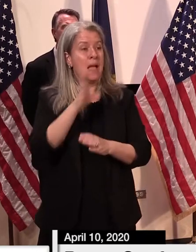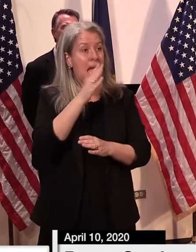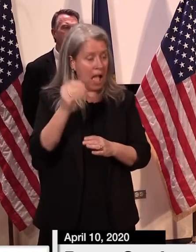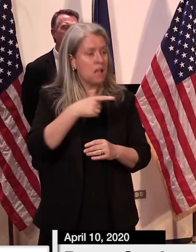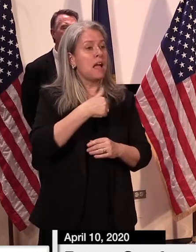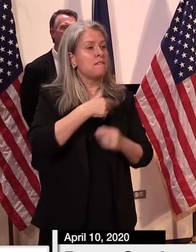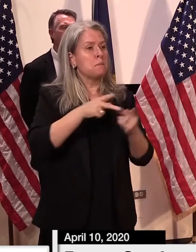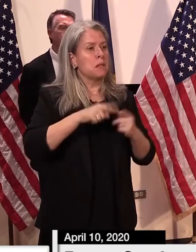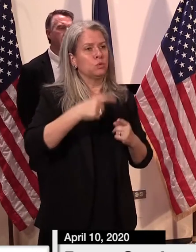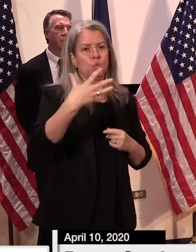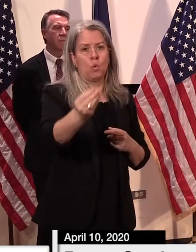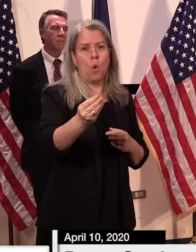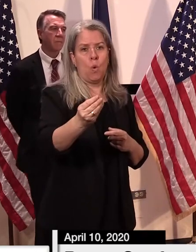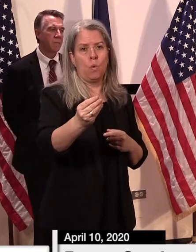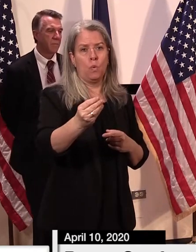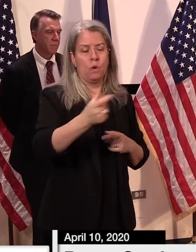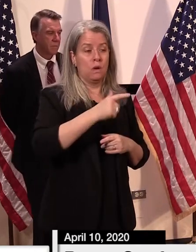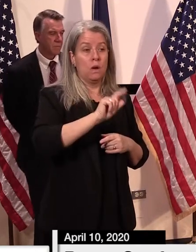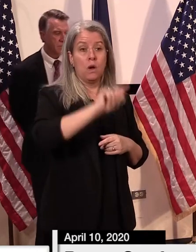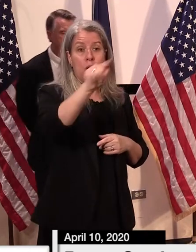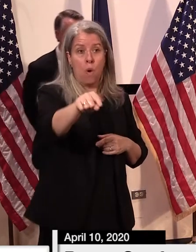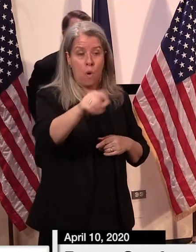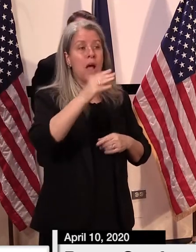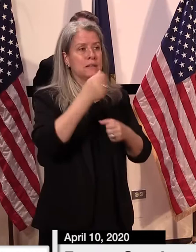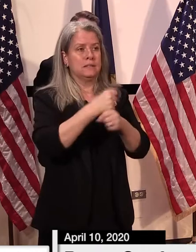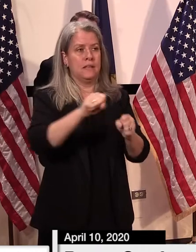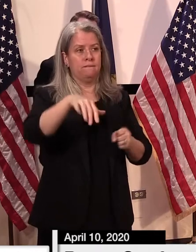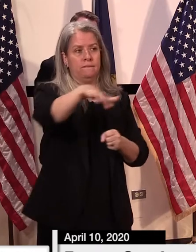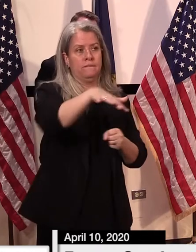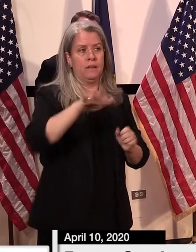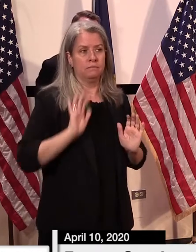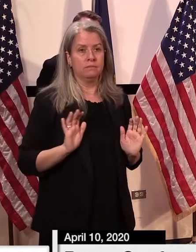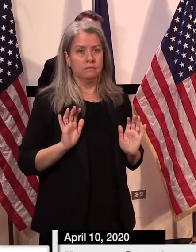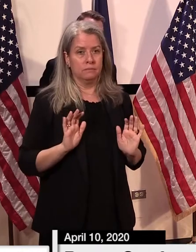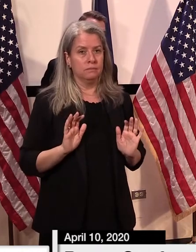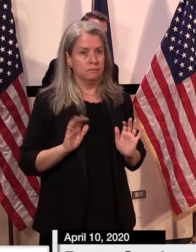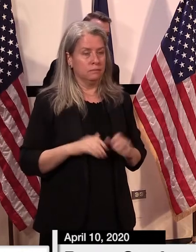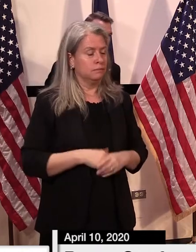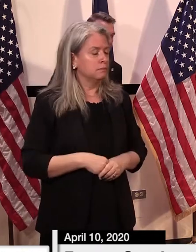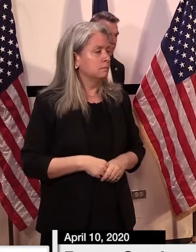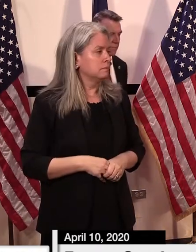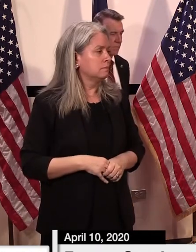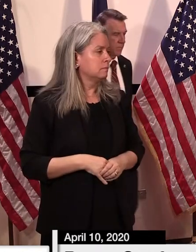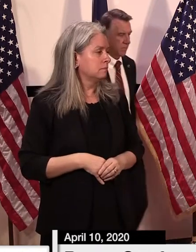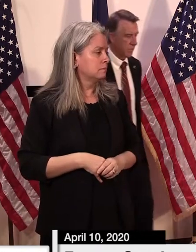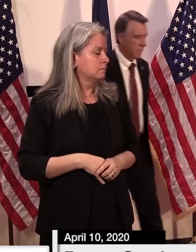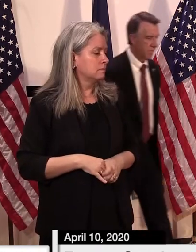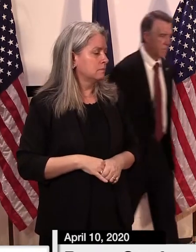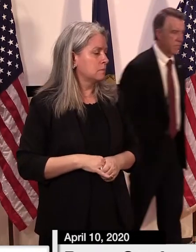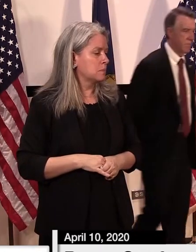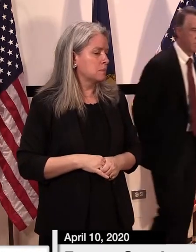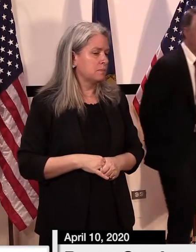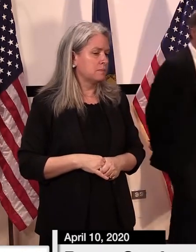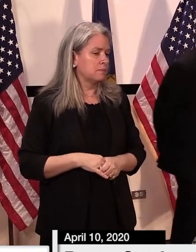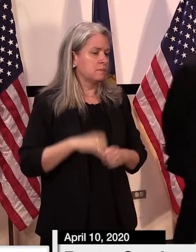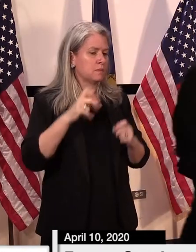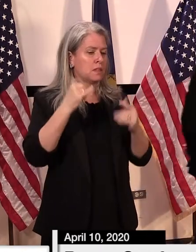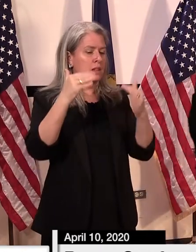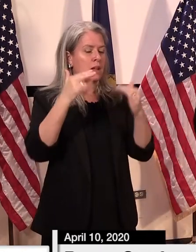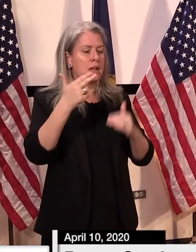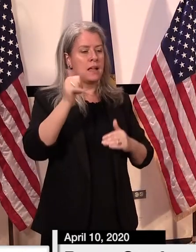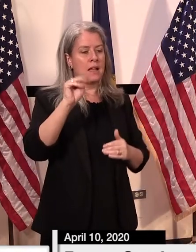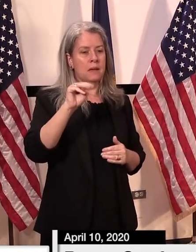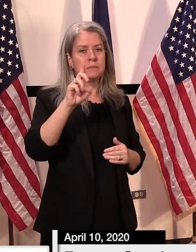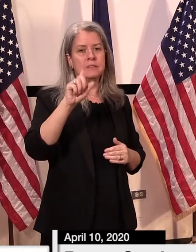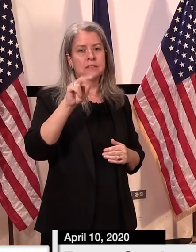return these people to um the public all right ham